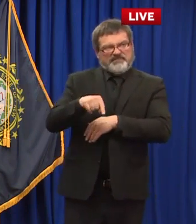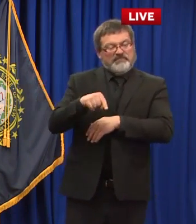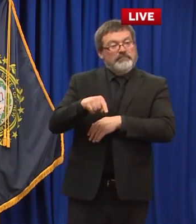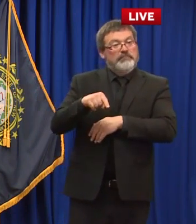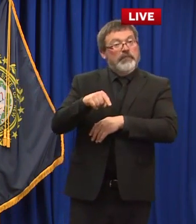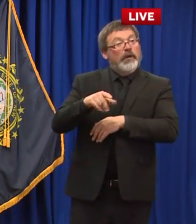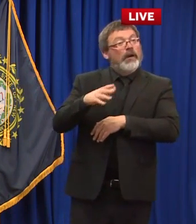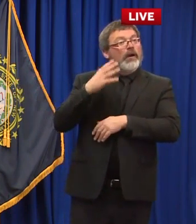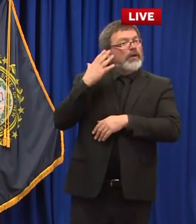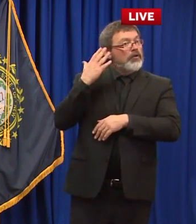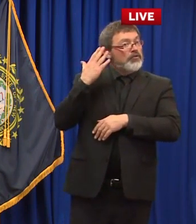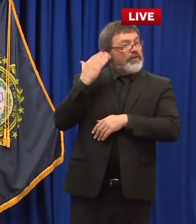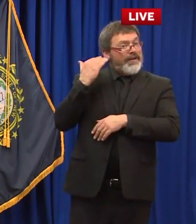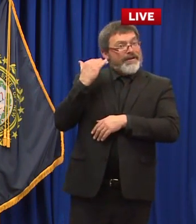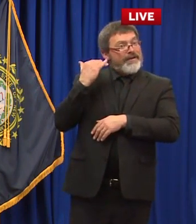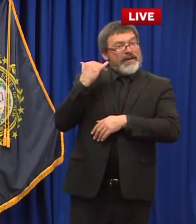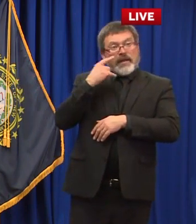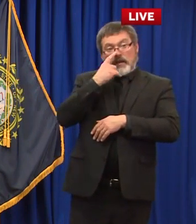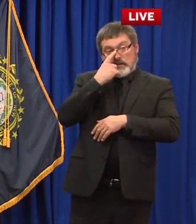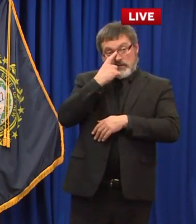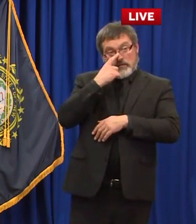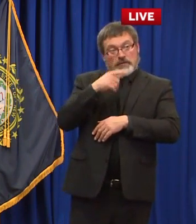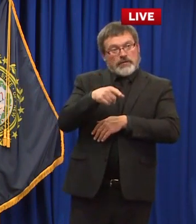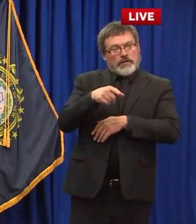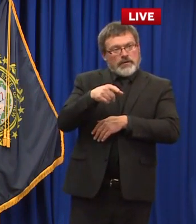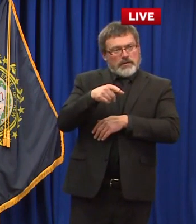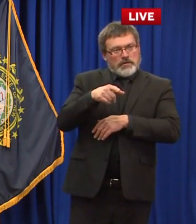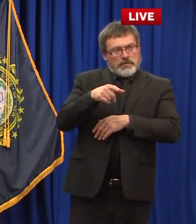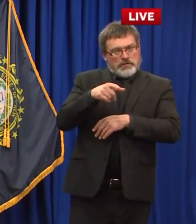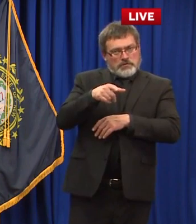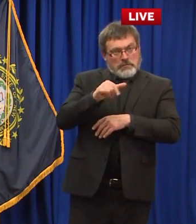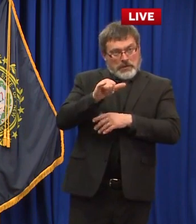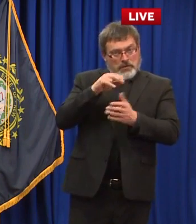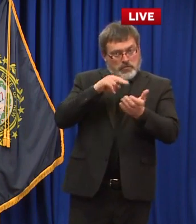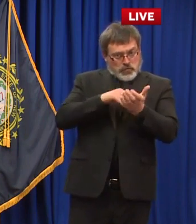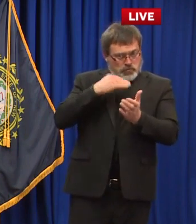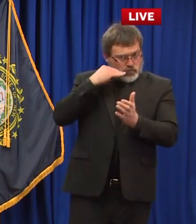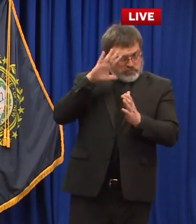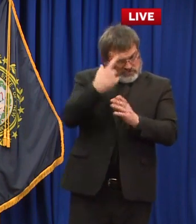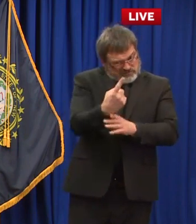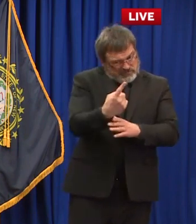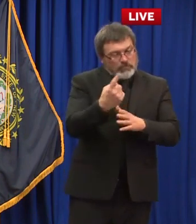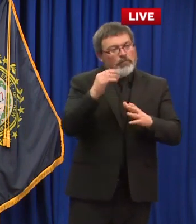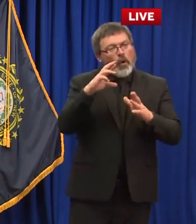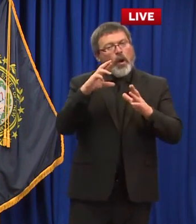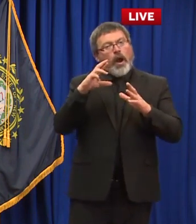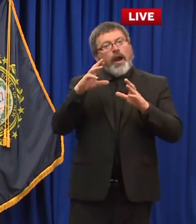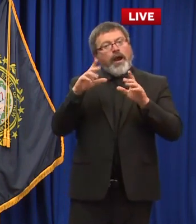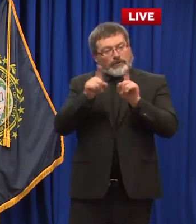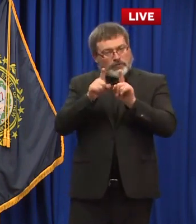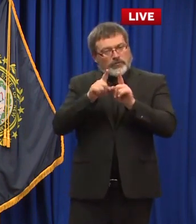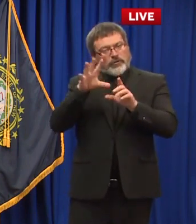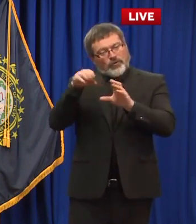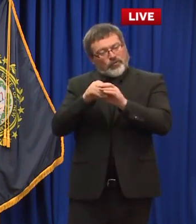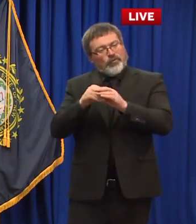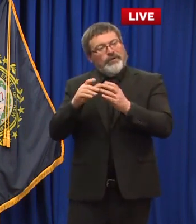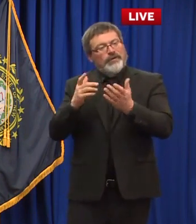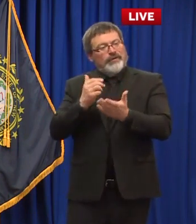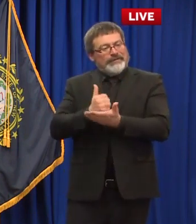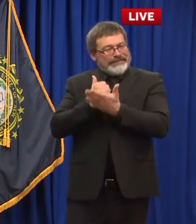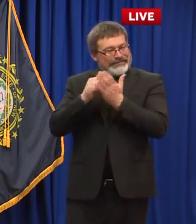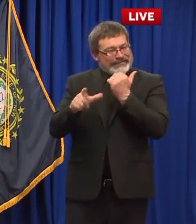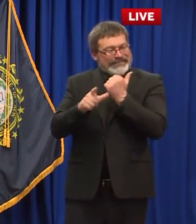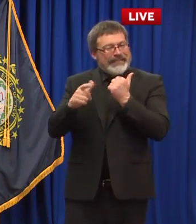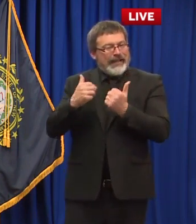that to assisted living facilities as it moves forward my question is uh there's there's a